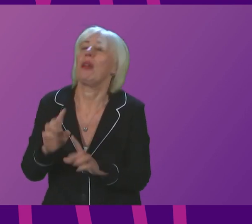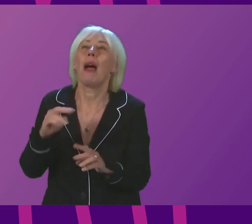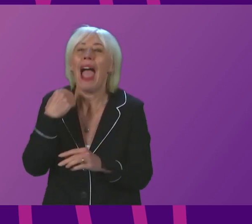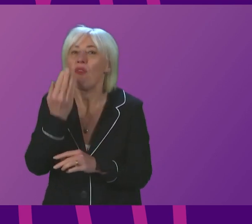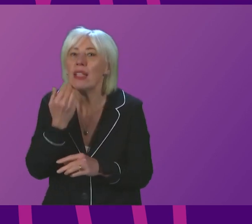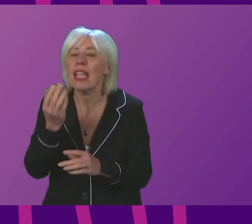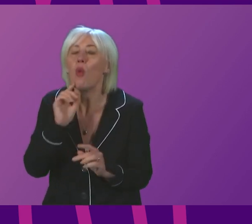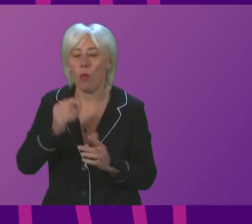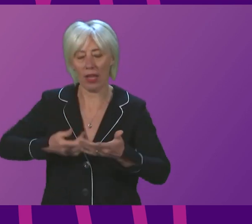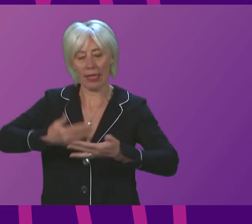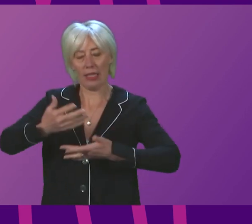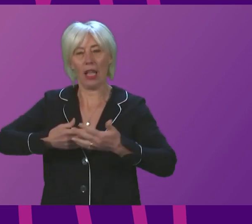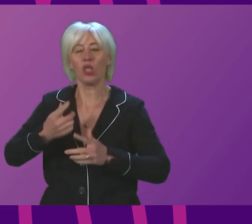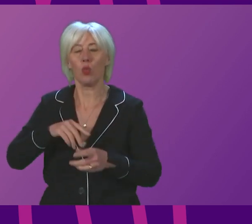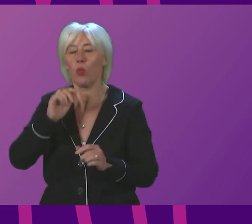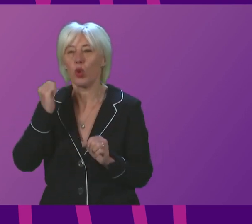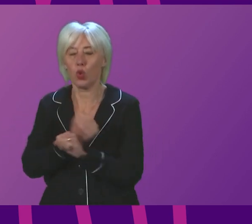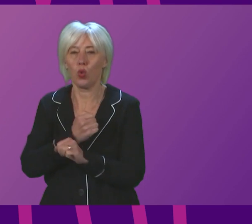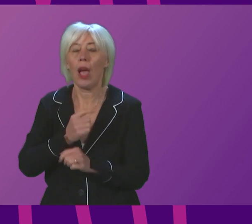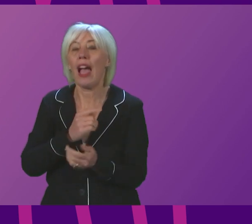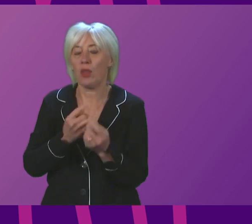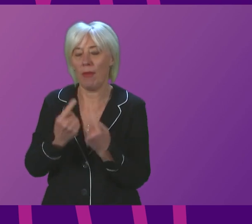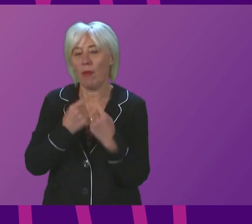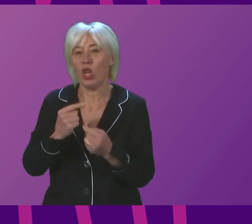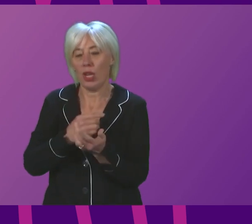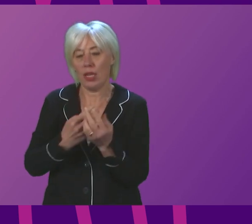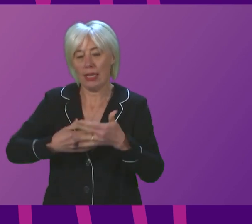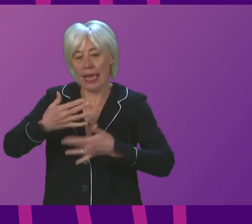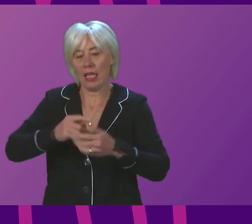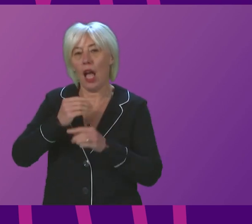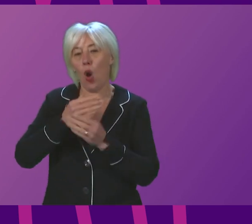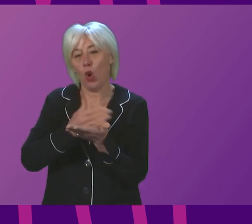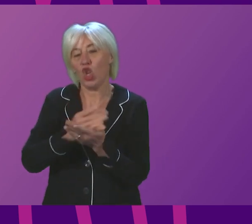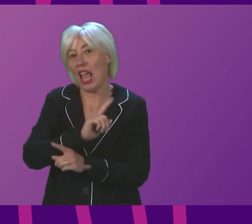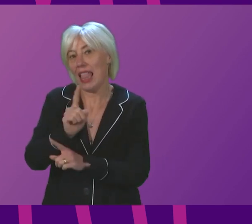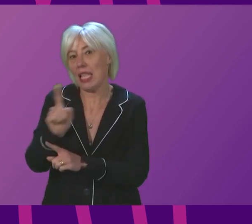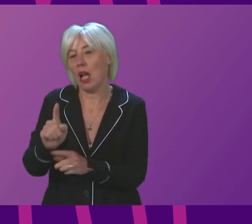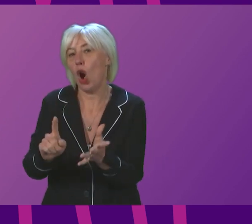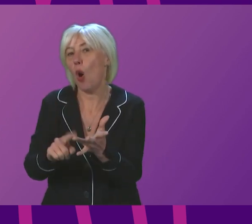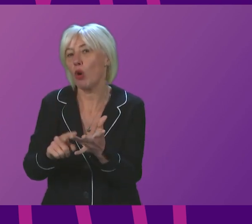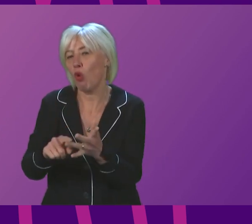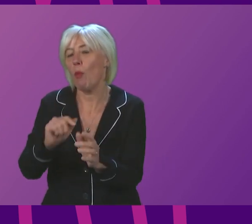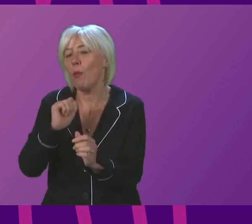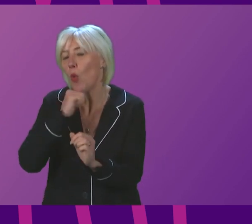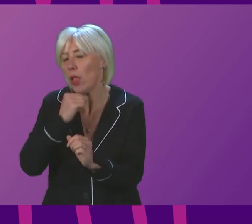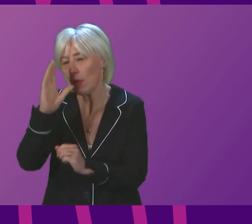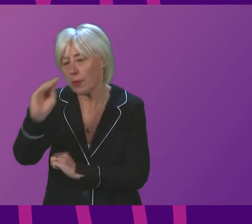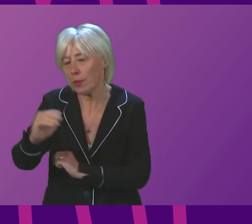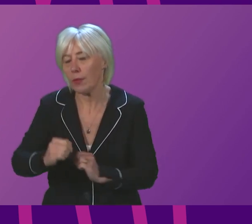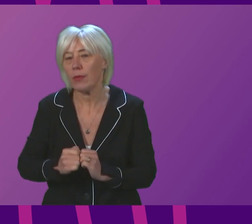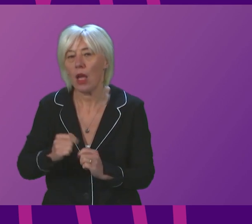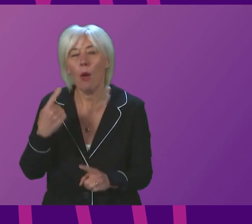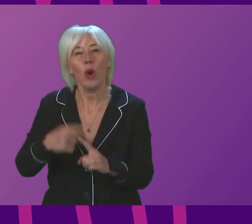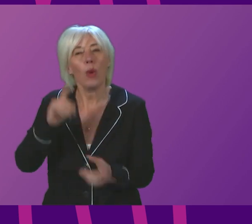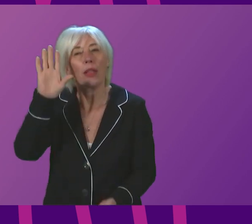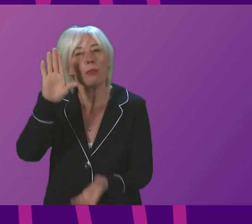the latest data, particularly the data I will share shortly on Omicron. Firstly, though, let me quickly summarise the